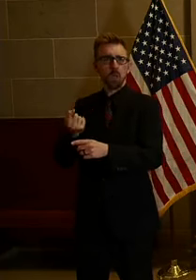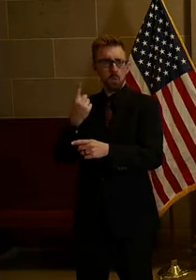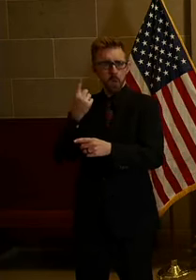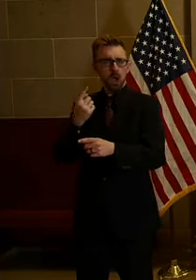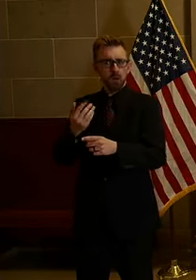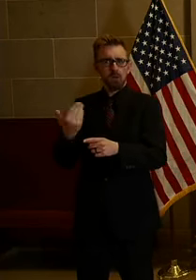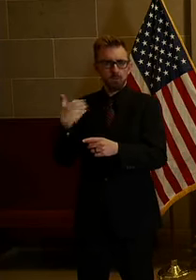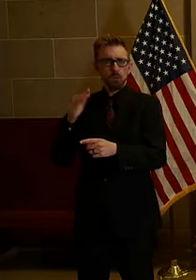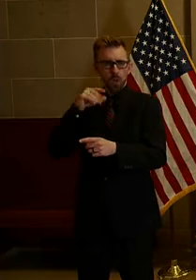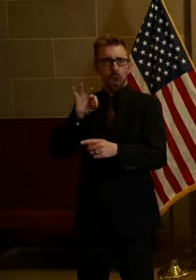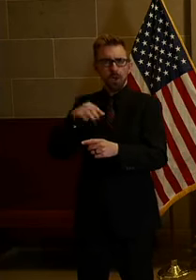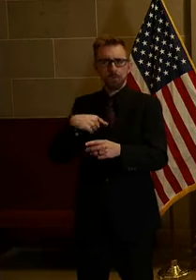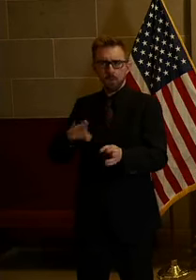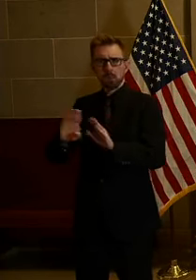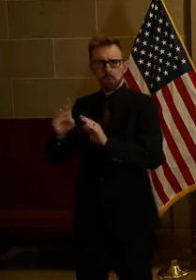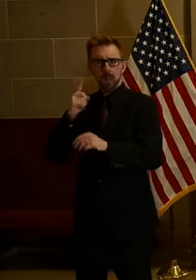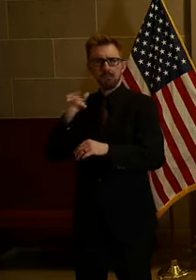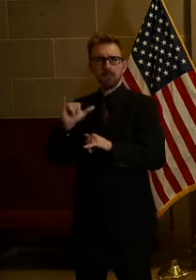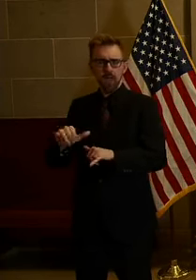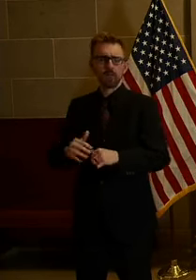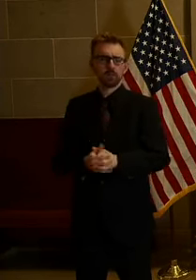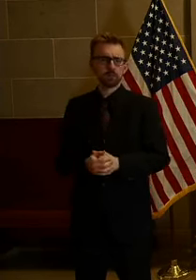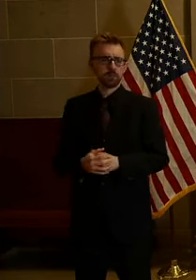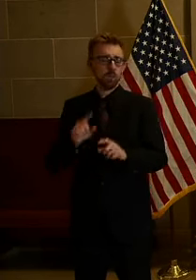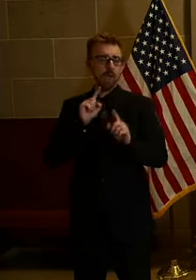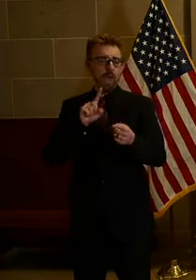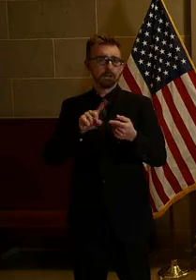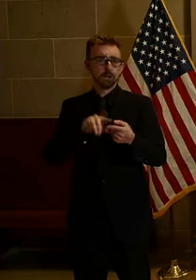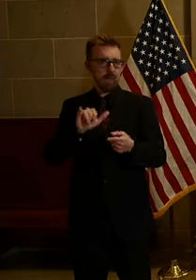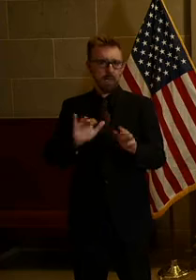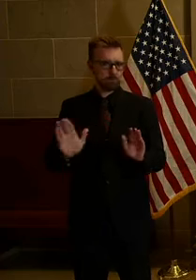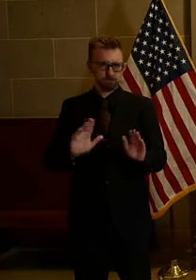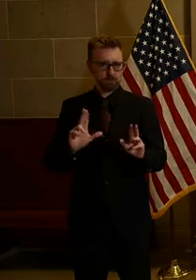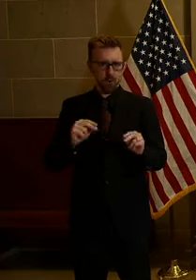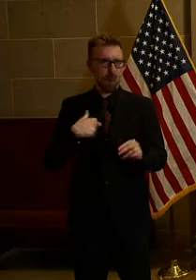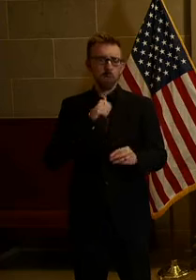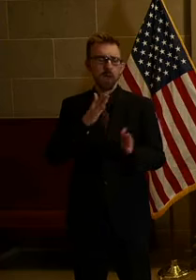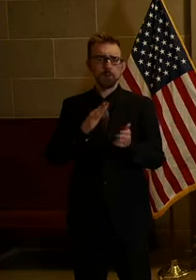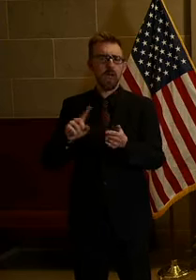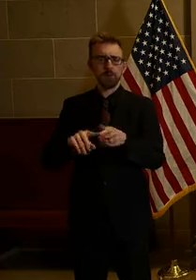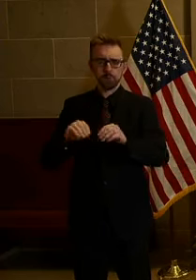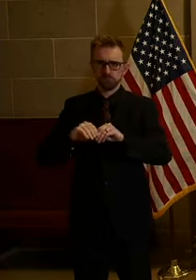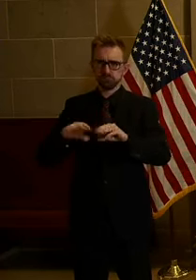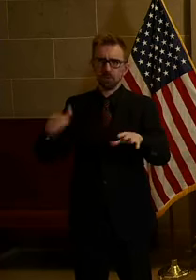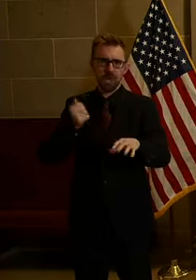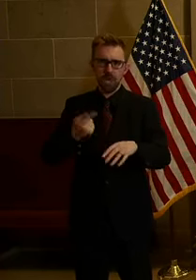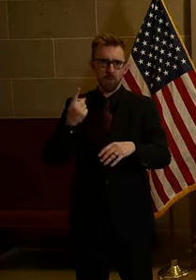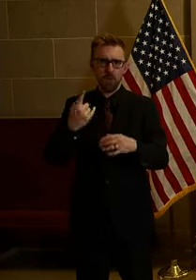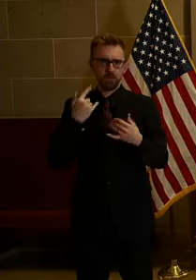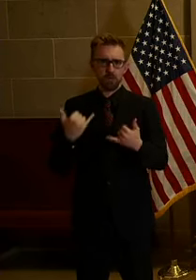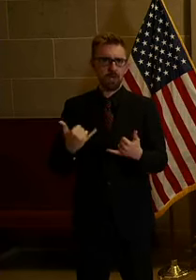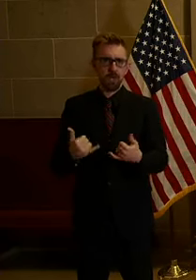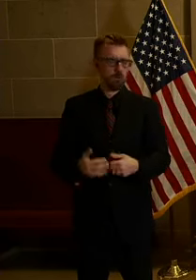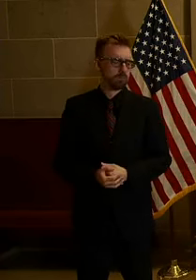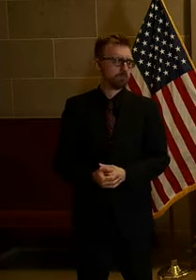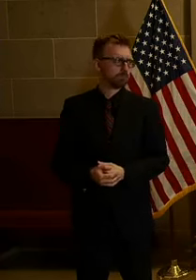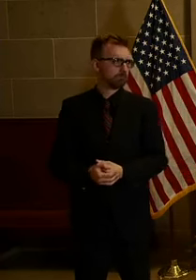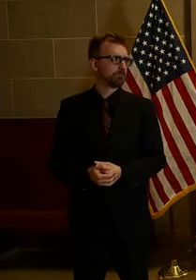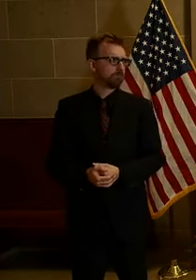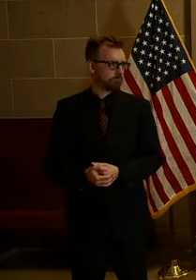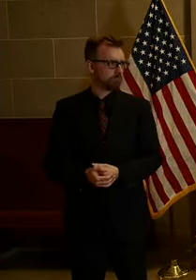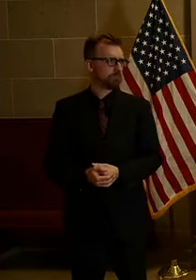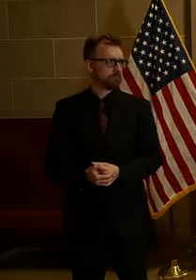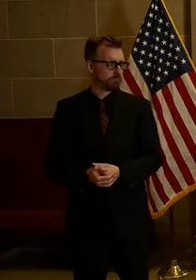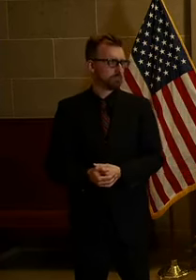and we're prepared for that. So right now the answer to that is no, we're not planning on releasing anybody early at this time. All right.